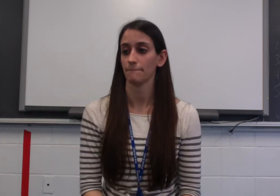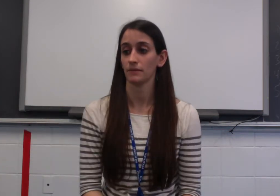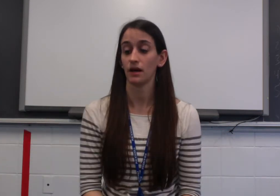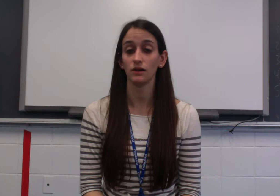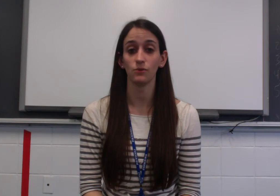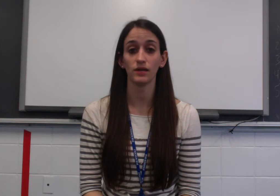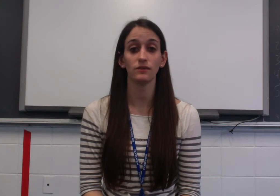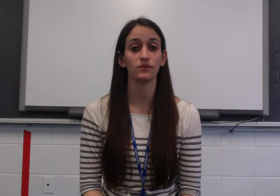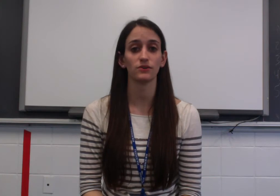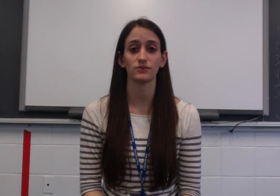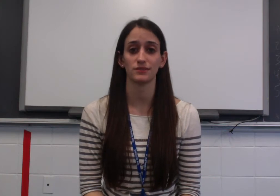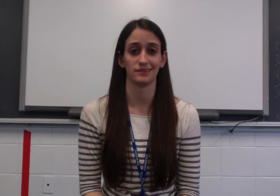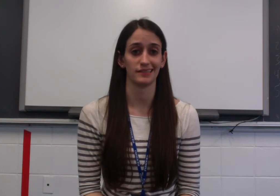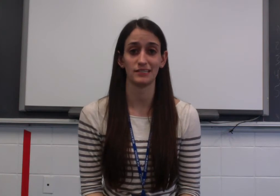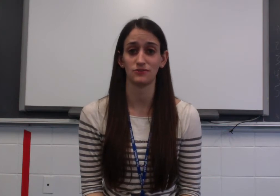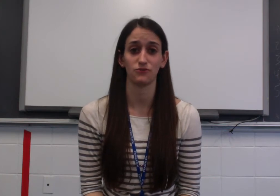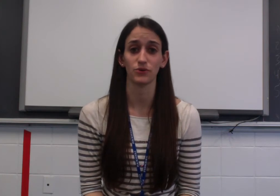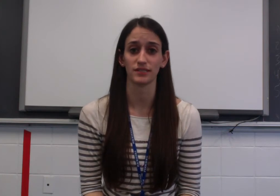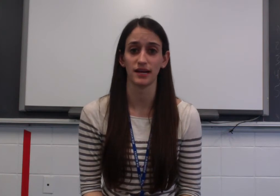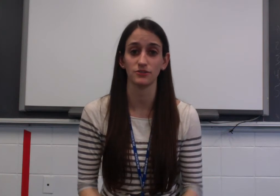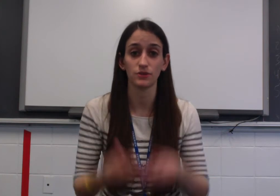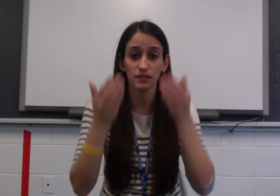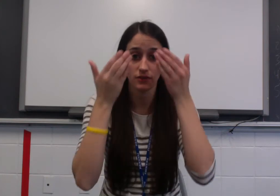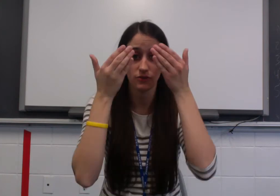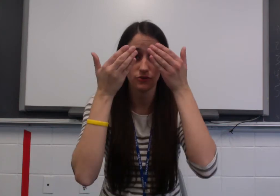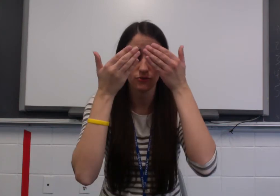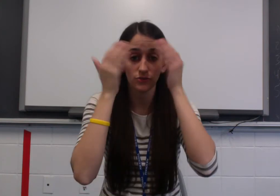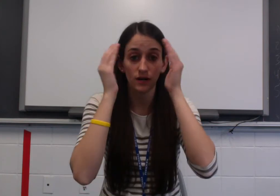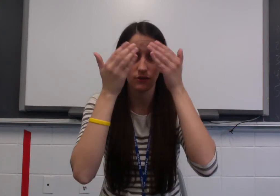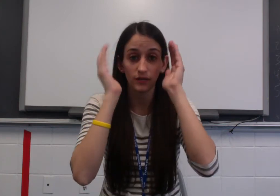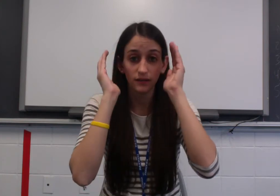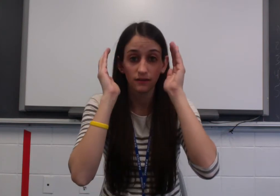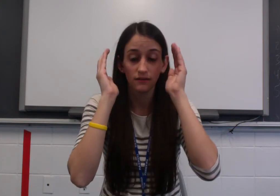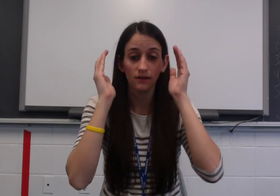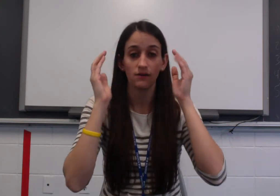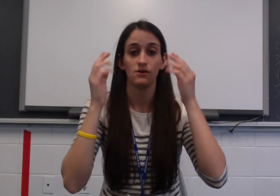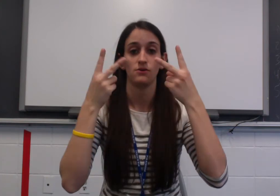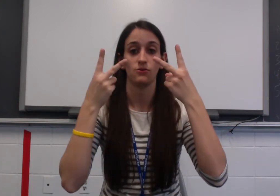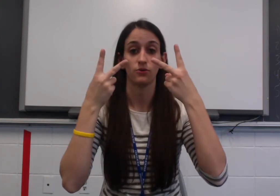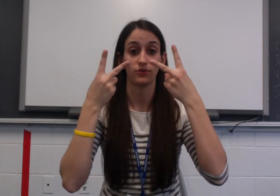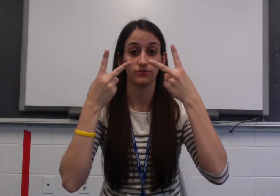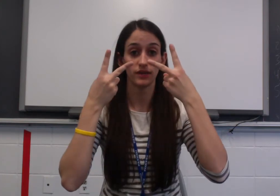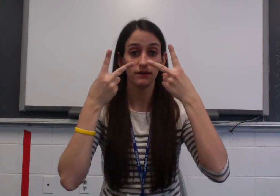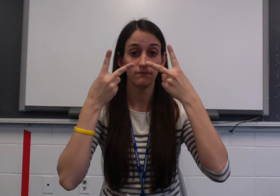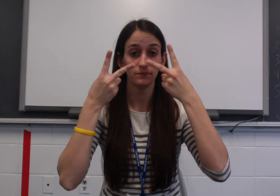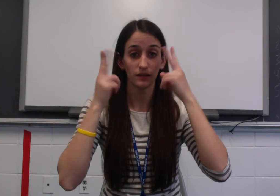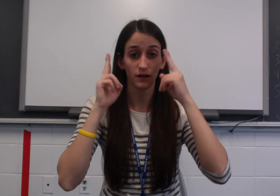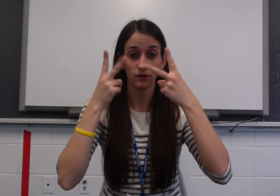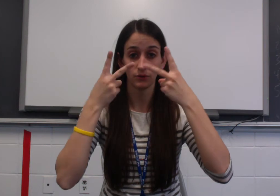Halloween, there's at least four signs. can either use Halloween or with a V, Halloween.